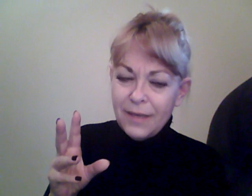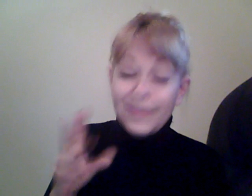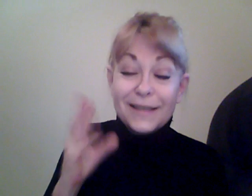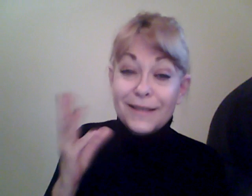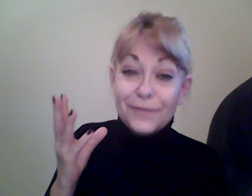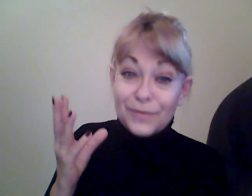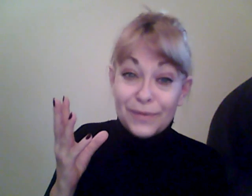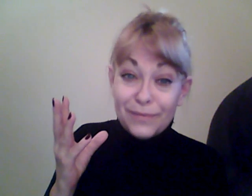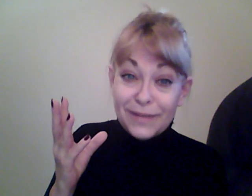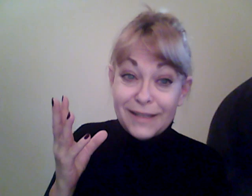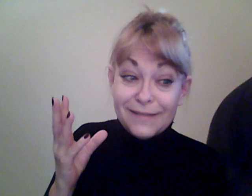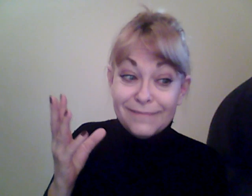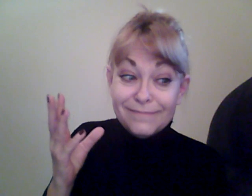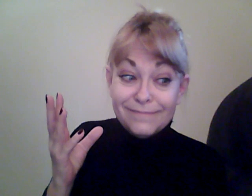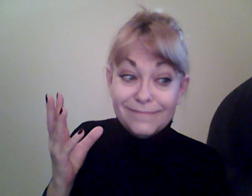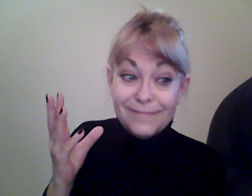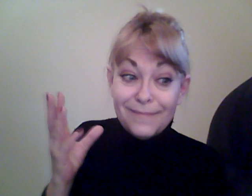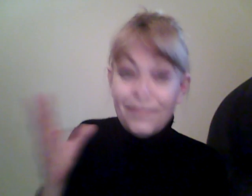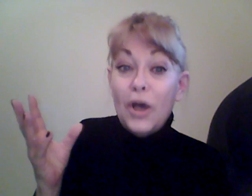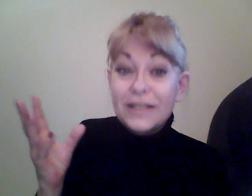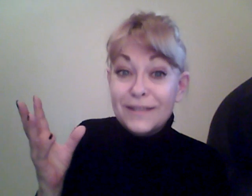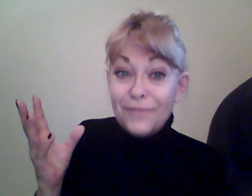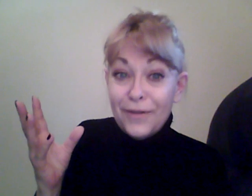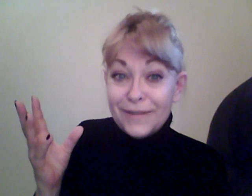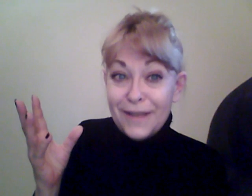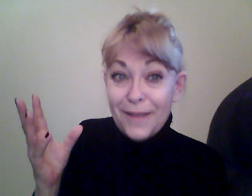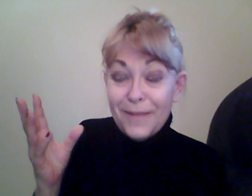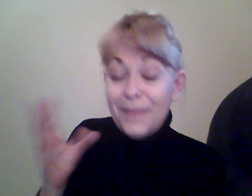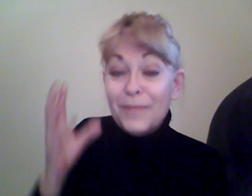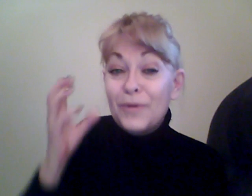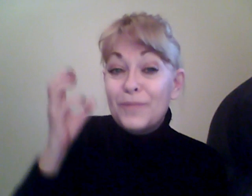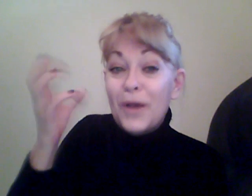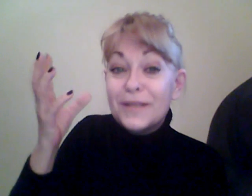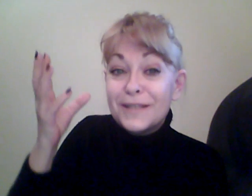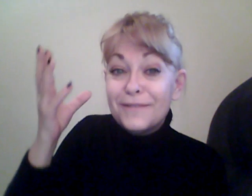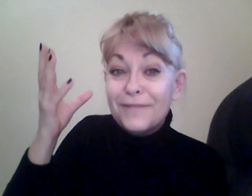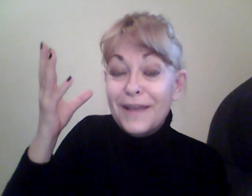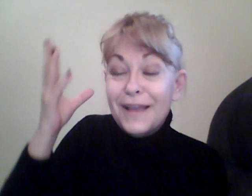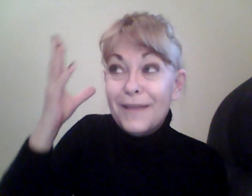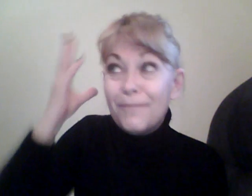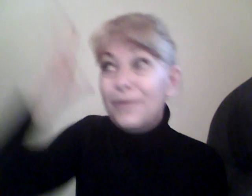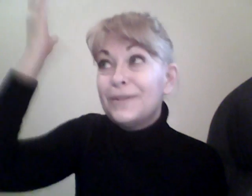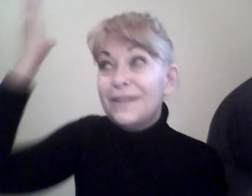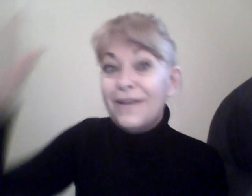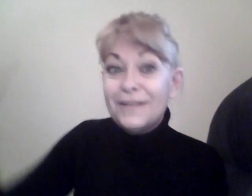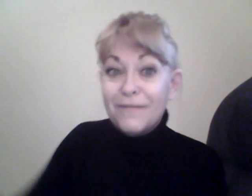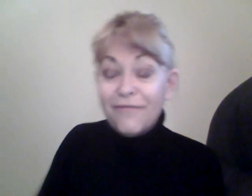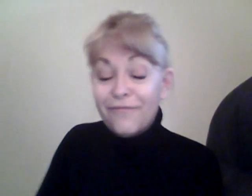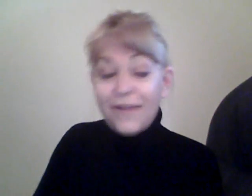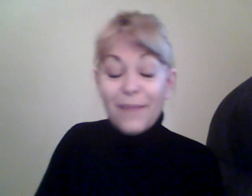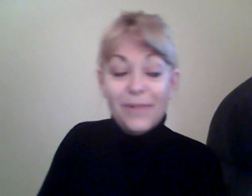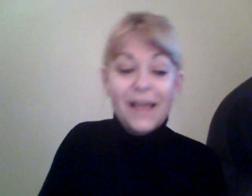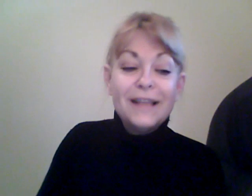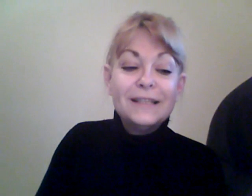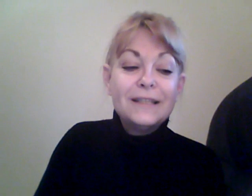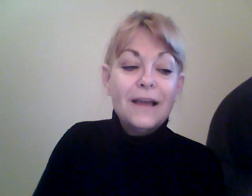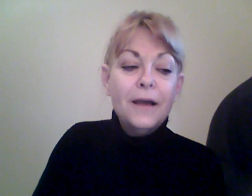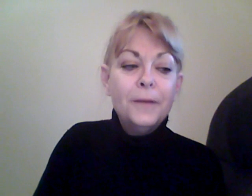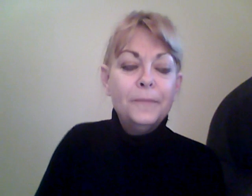and because I was really, really positive all the time. I'm the most positive person on this friggin' planet. Um,